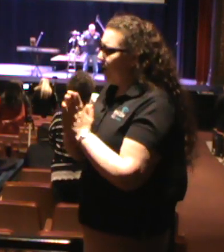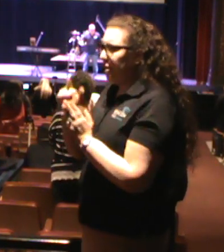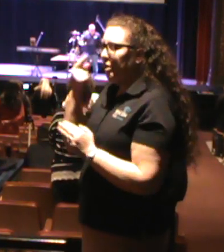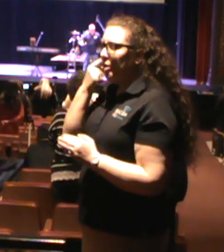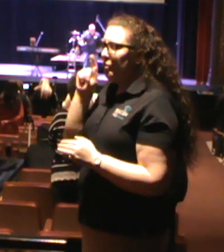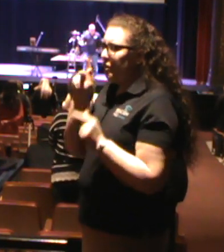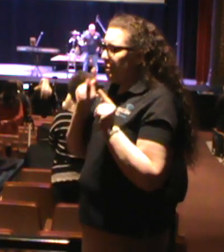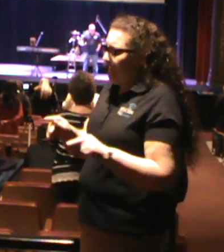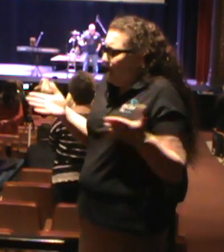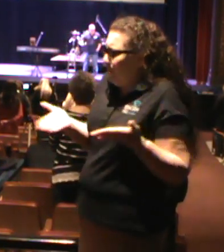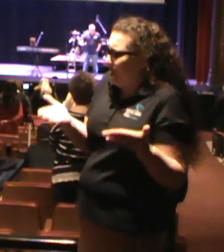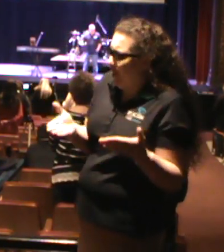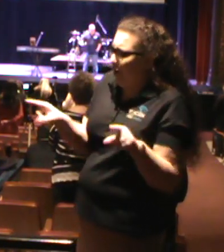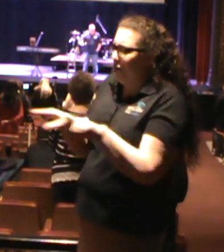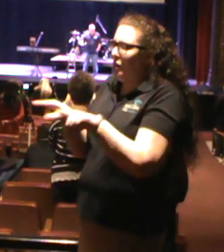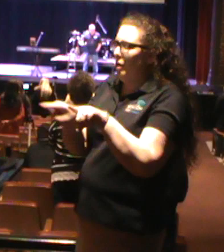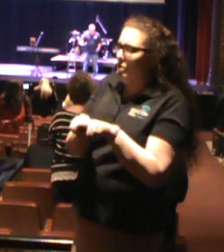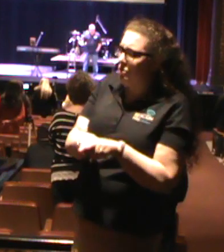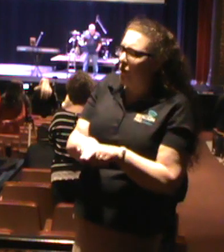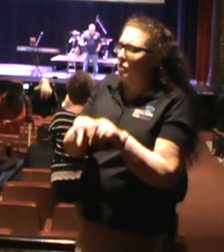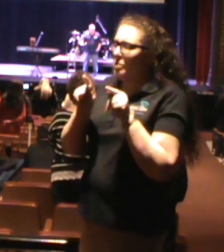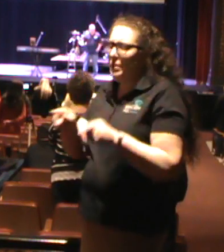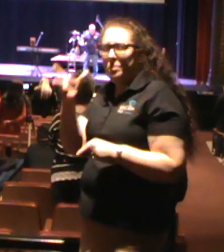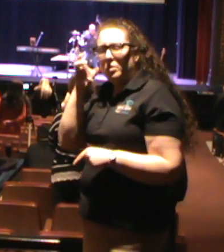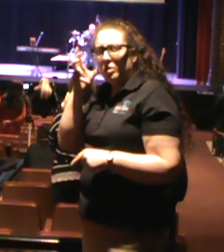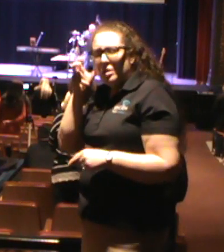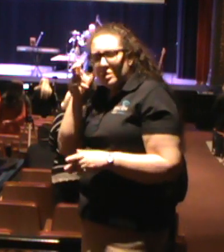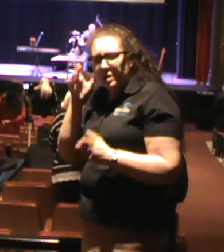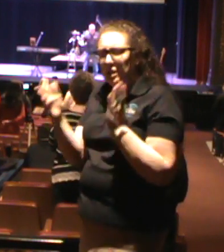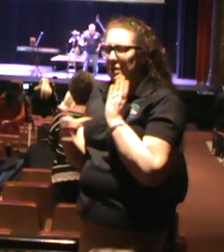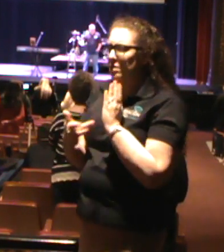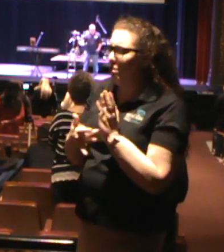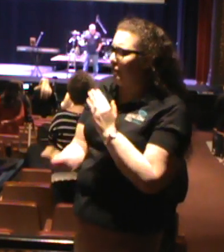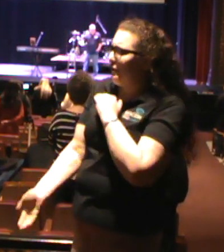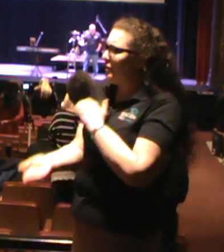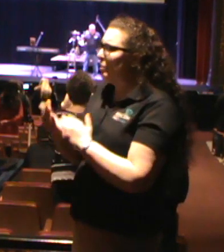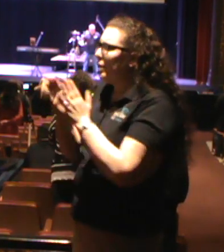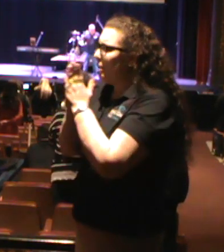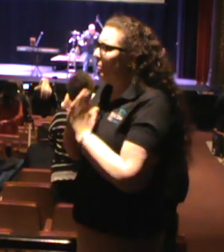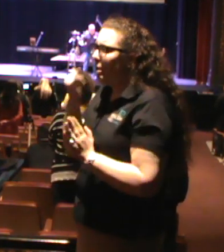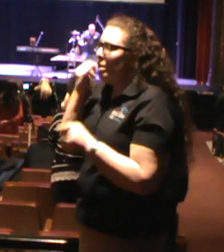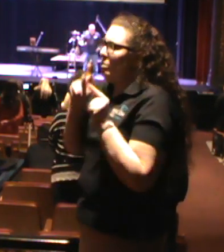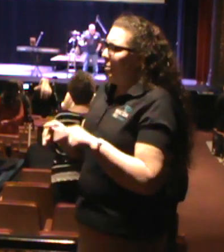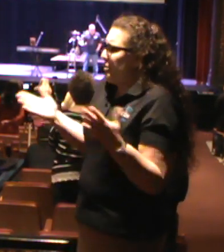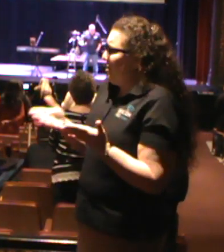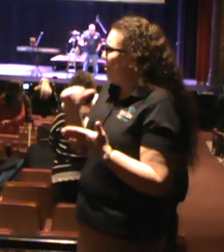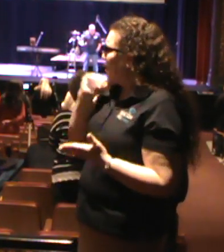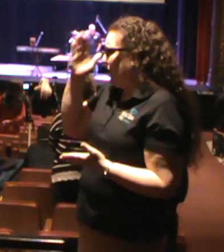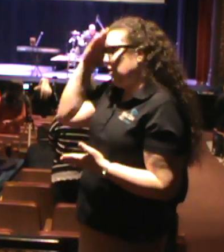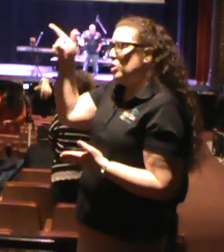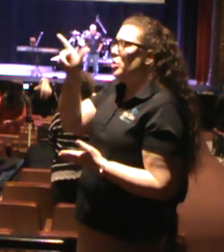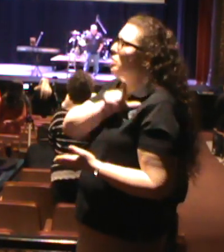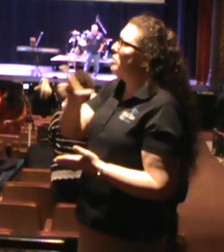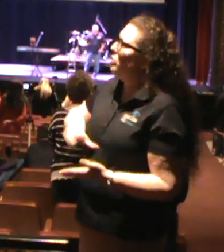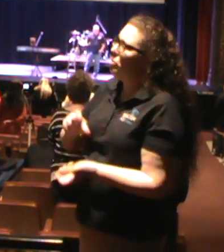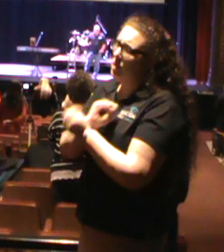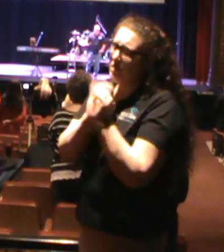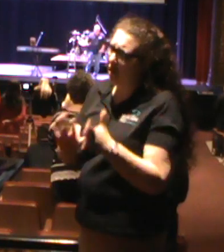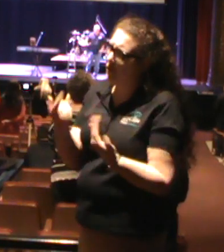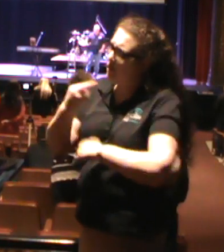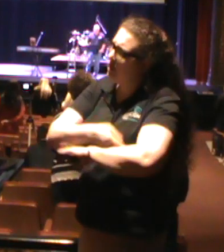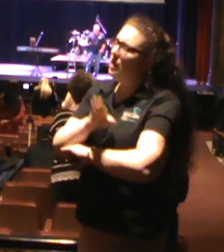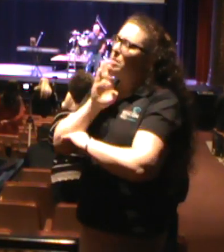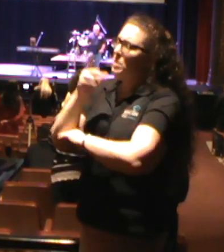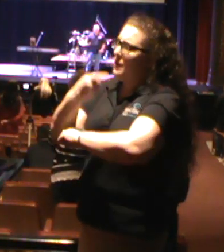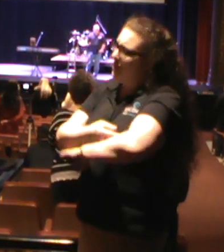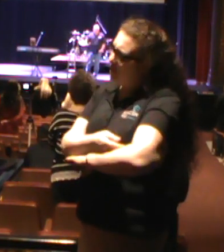and Lord, we thank you for those who are listening online this morning. And I pray that if someone is here today that doesn't know you, Lord and Savior, that today will be the day of